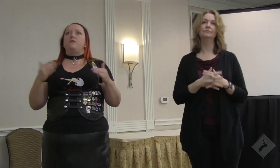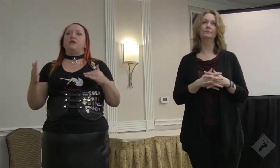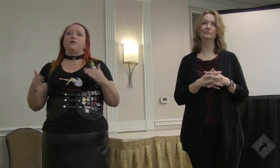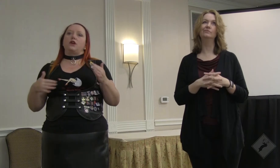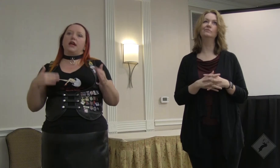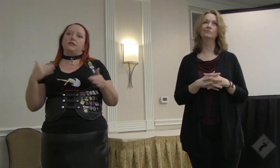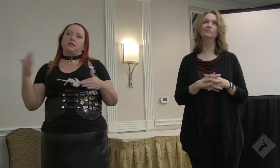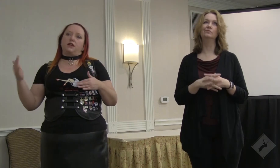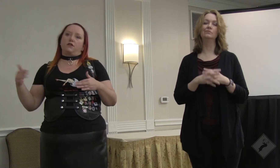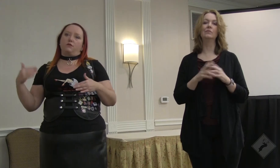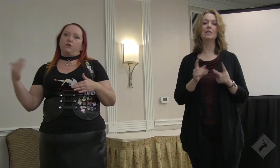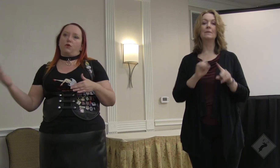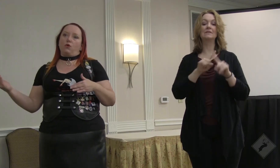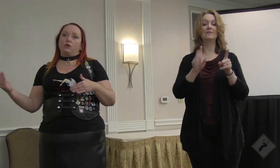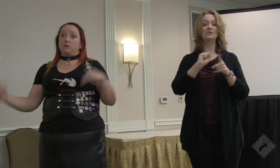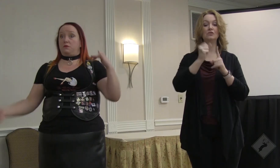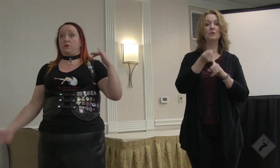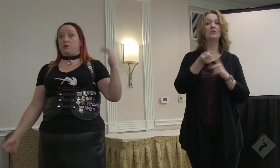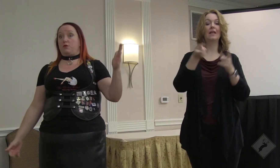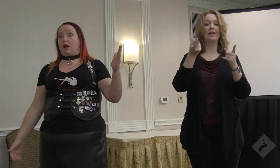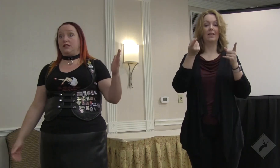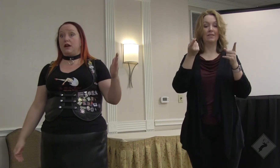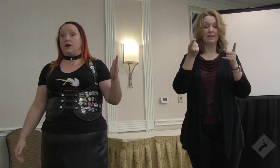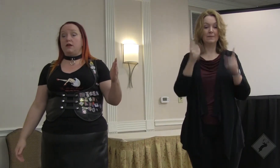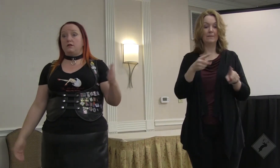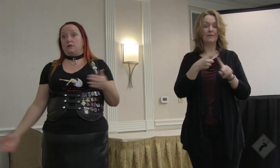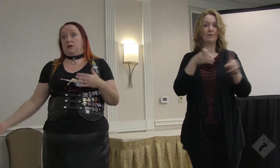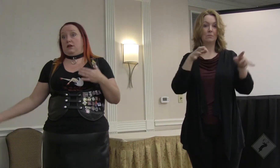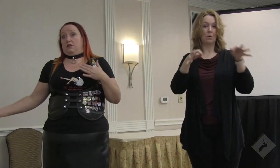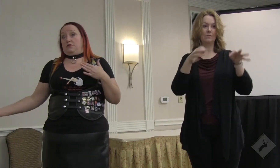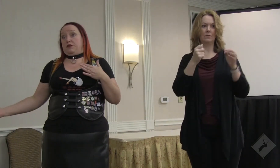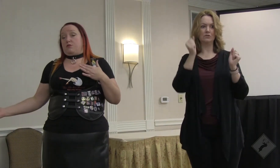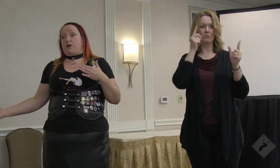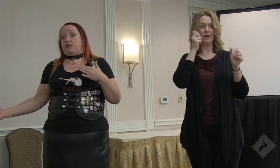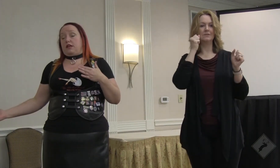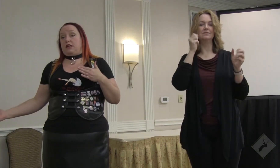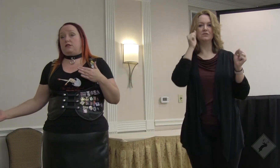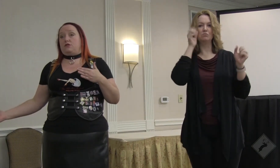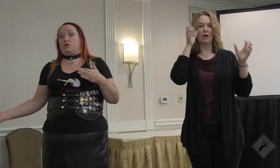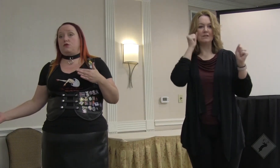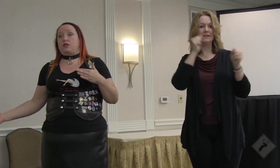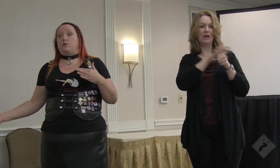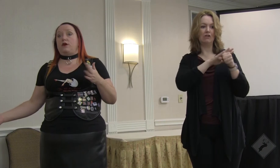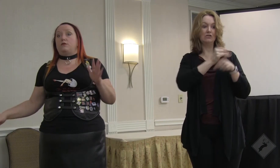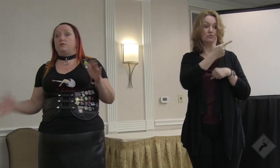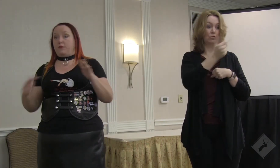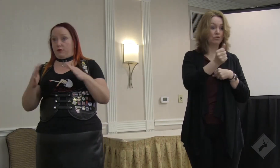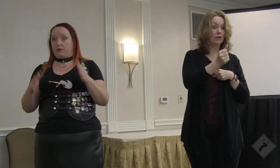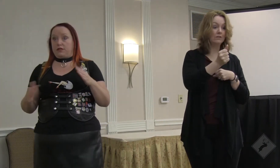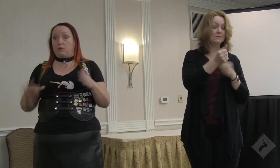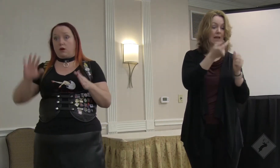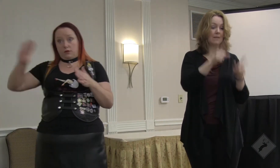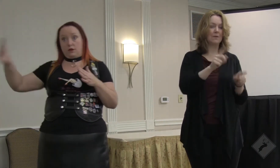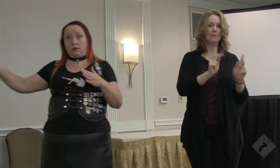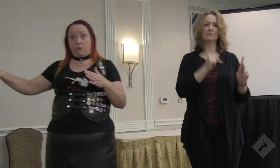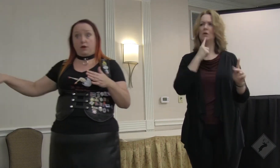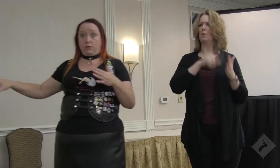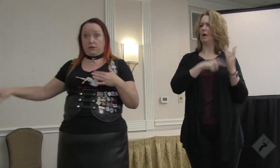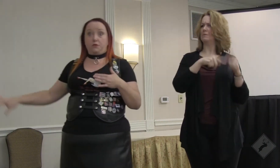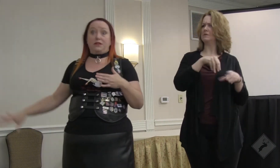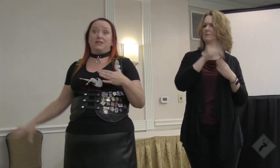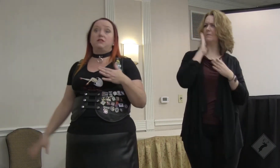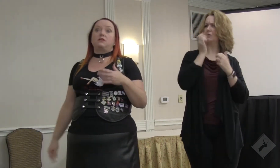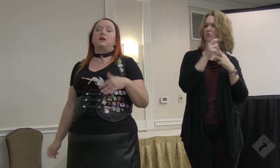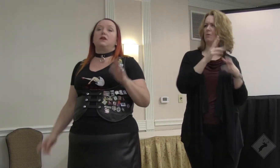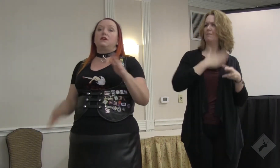there have been different cases that have come through the courts from surprising areas. It's been some privacy cases in Georgia where people have said what goes on in their